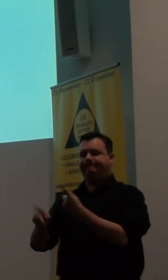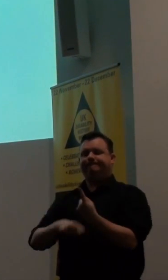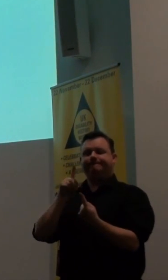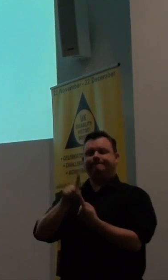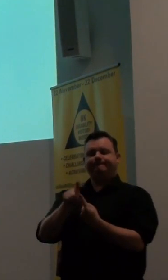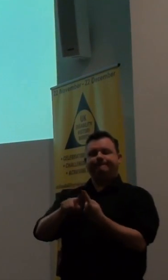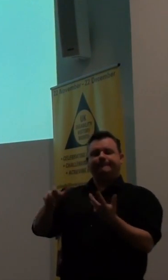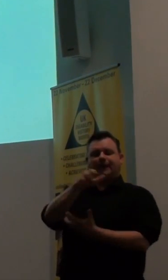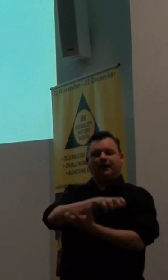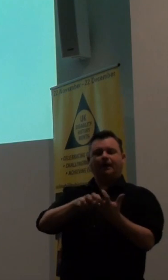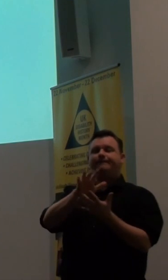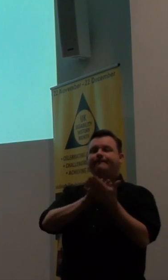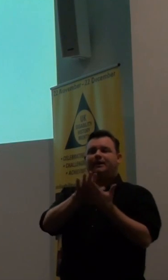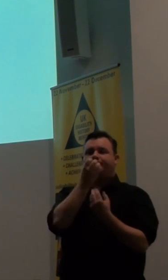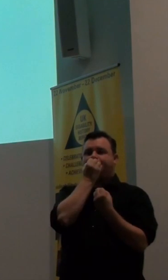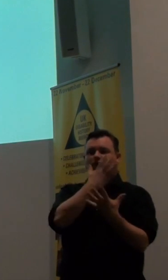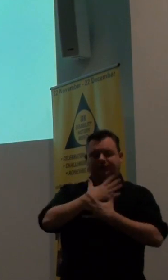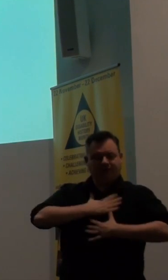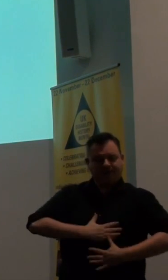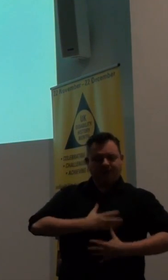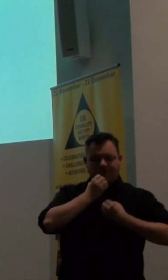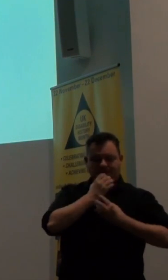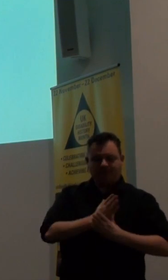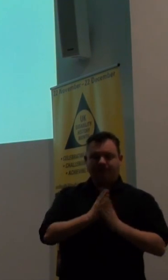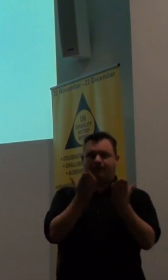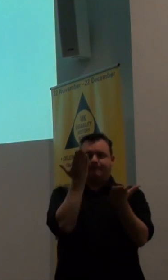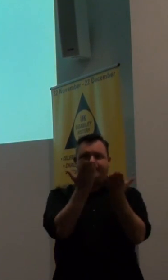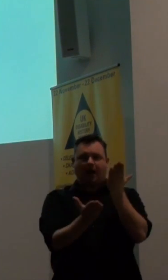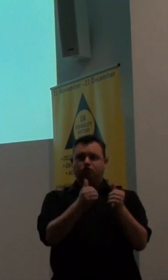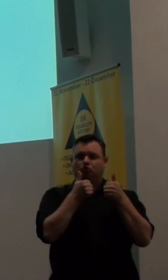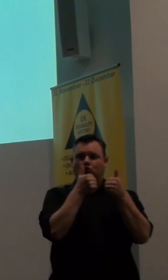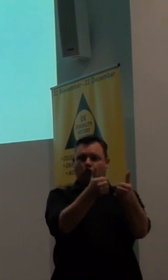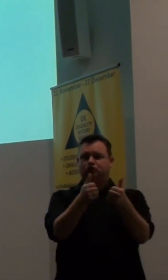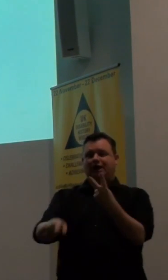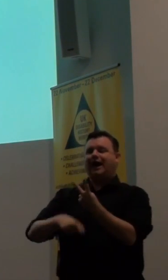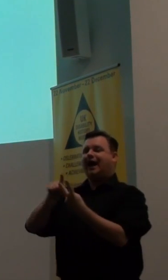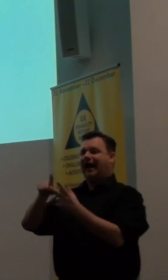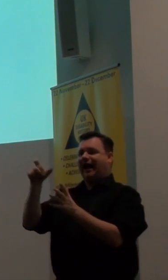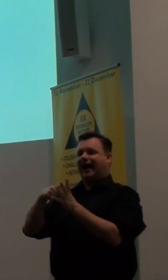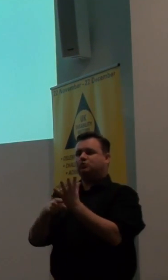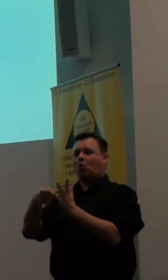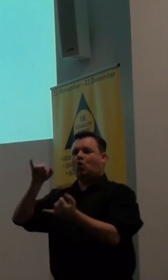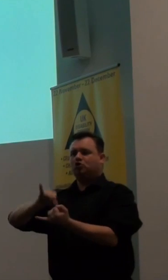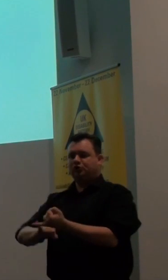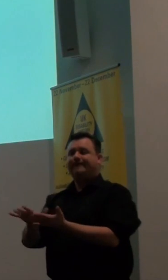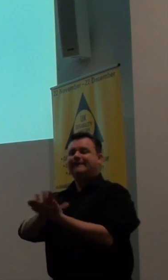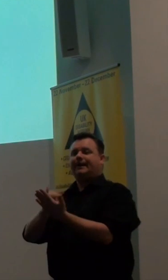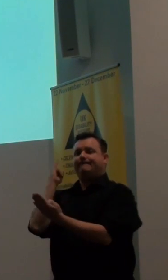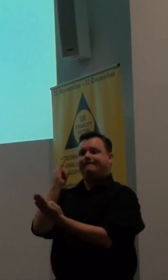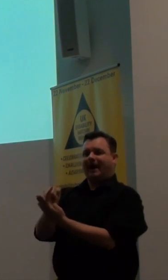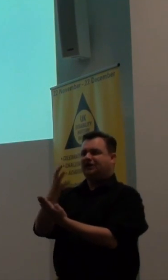Kallos meaning beautiful, body beautiful, symmetry good, and katos meaning bad,